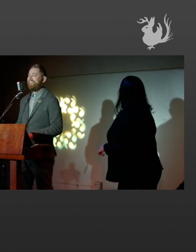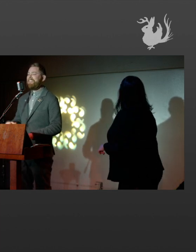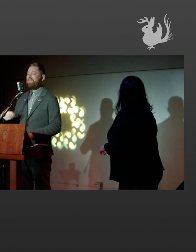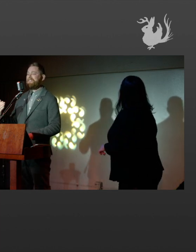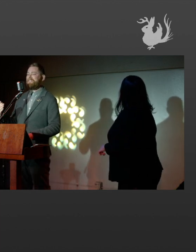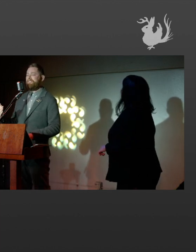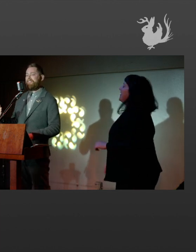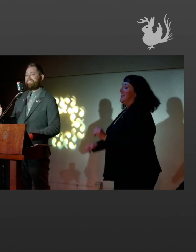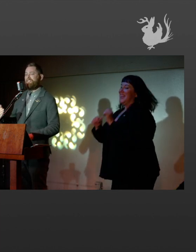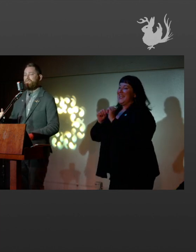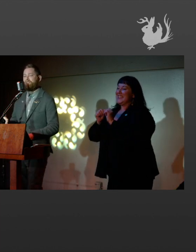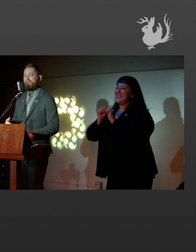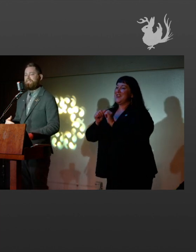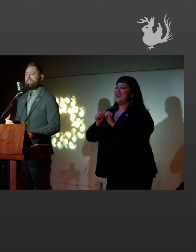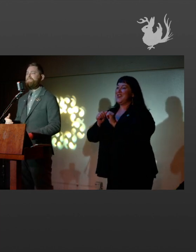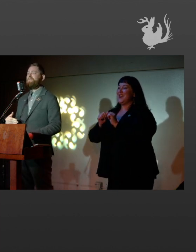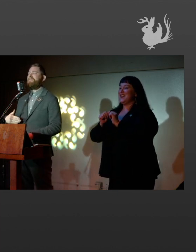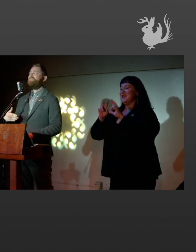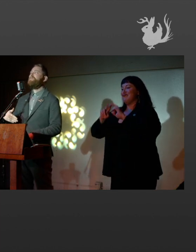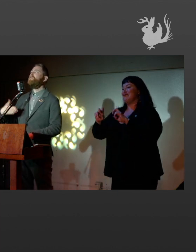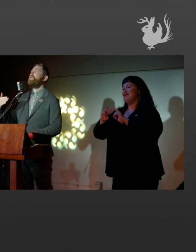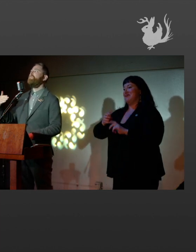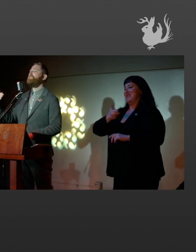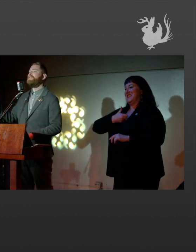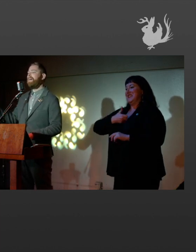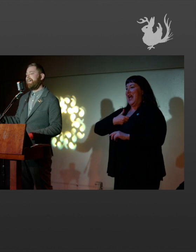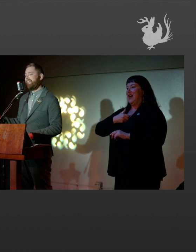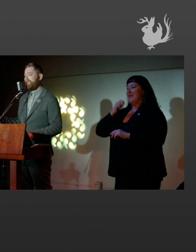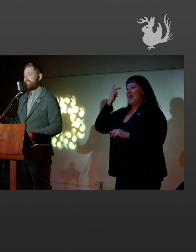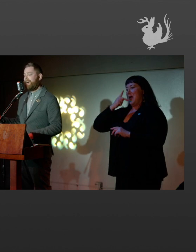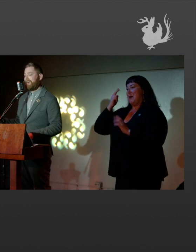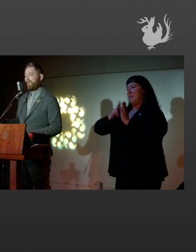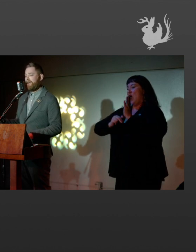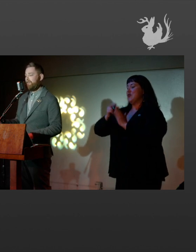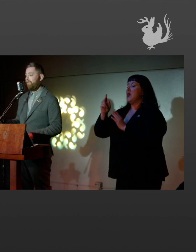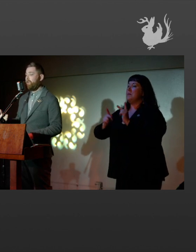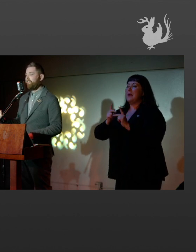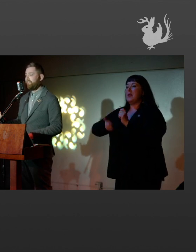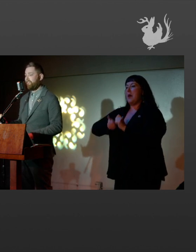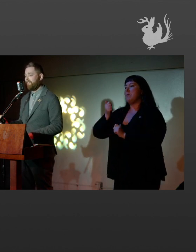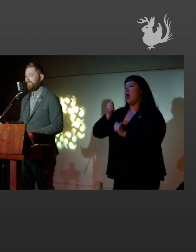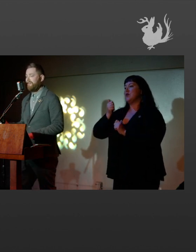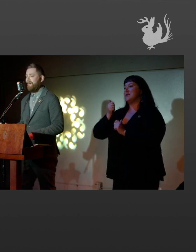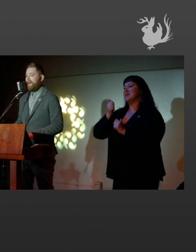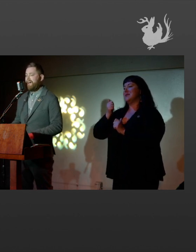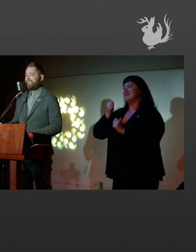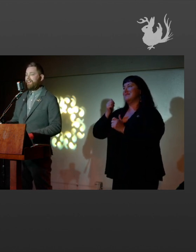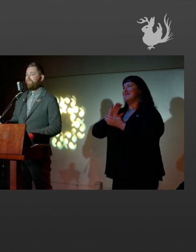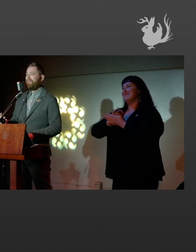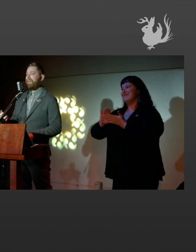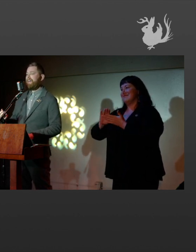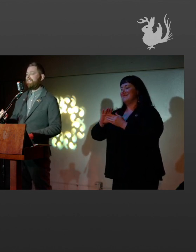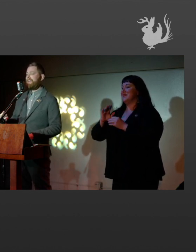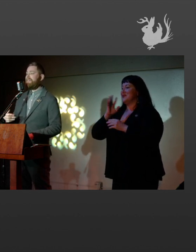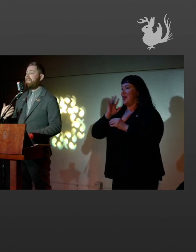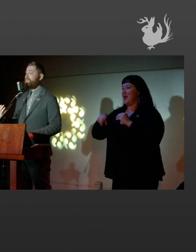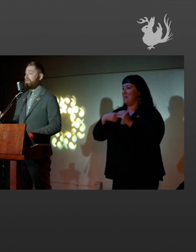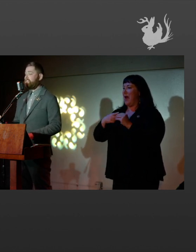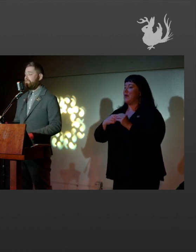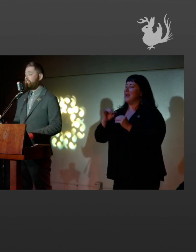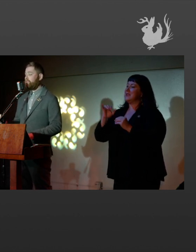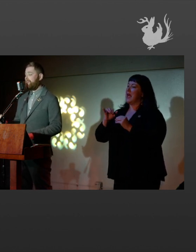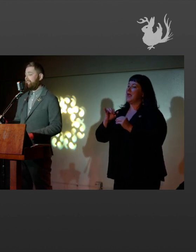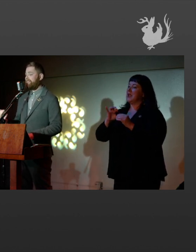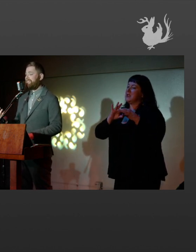So continuing to look at self-portrait, the people who are most kind about talking about portraiture talk about it as a